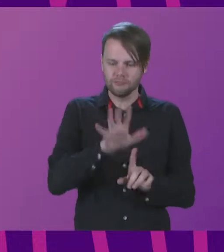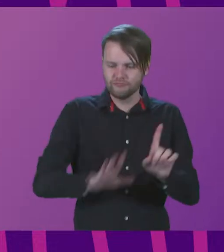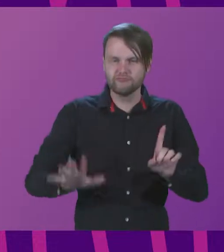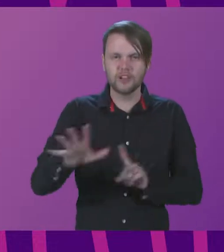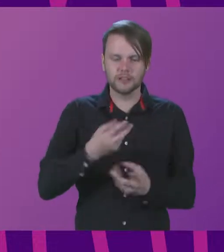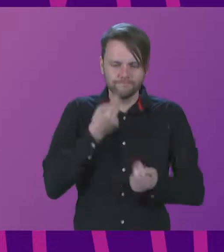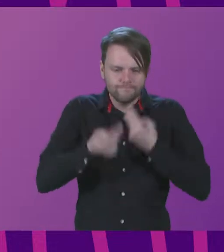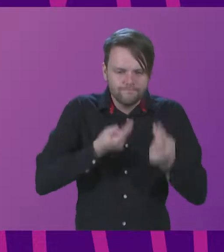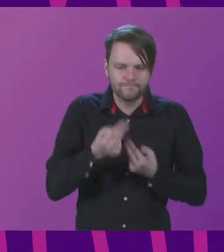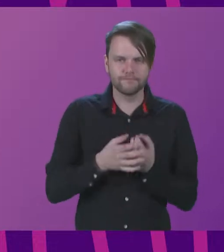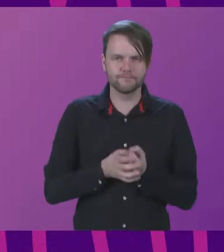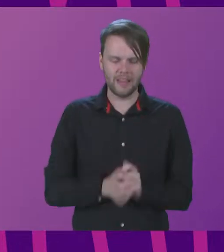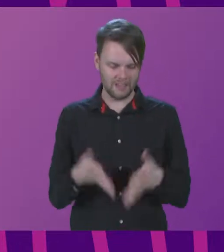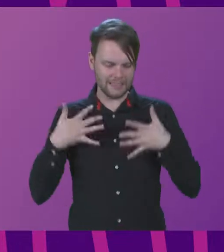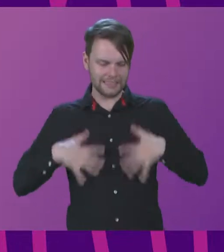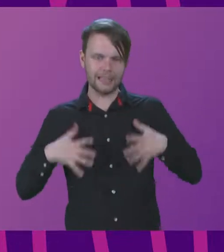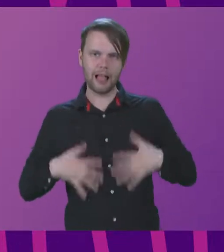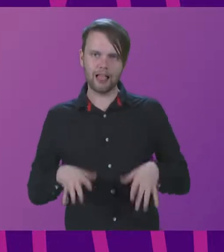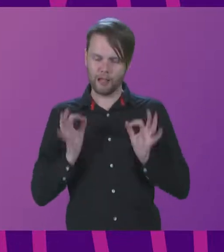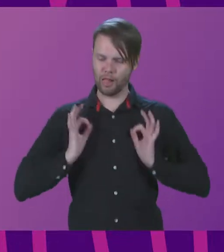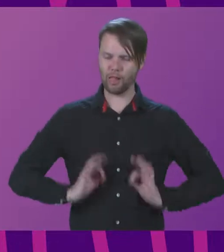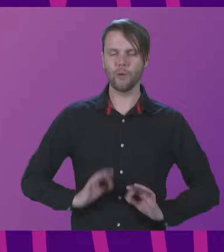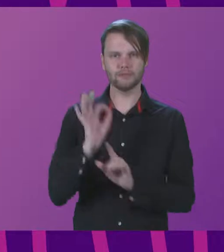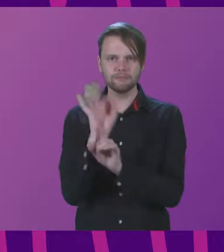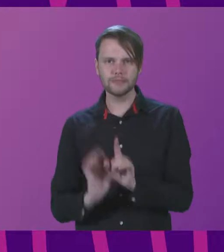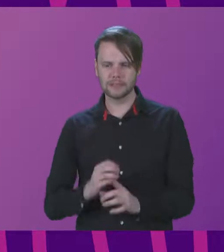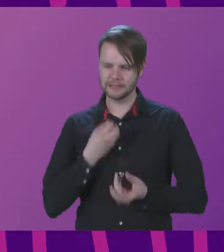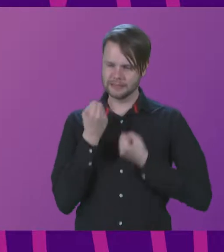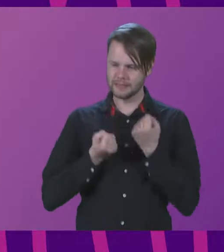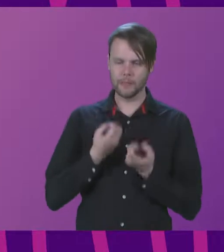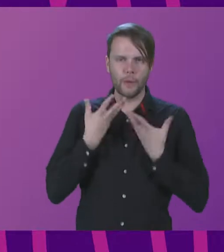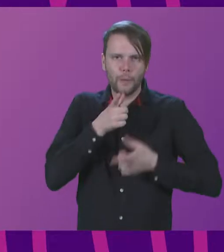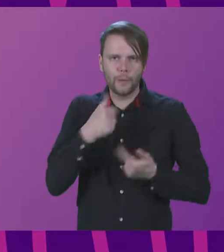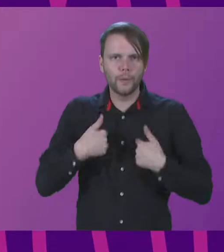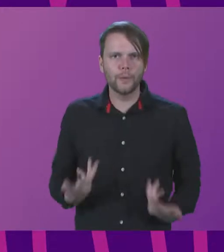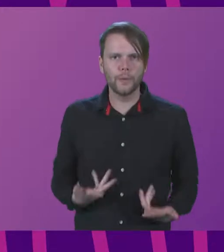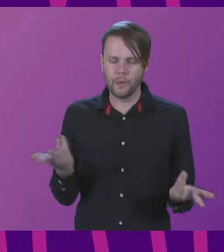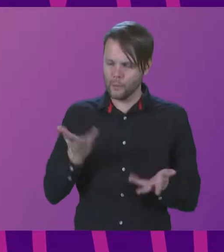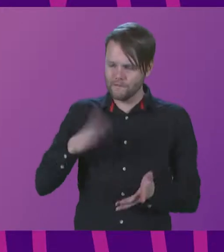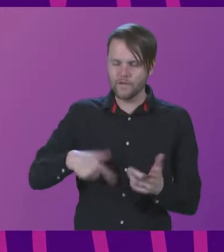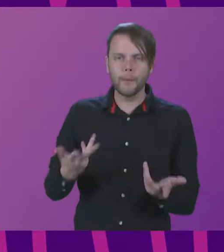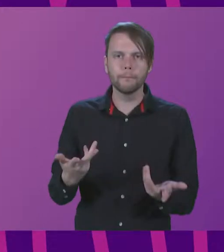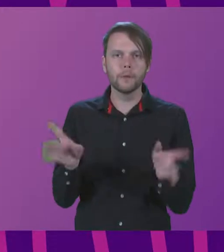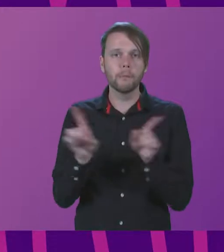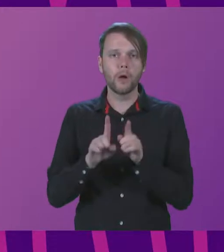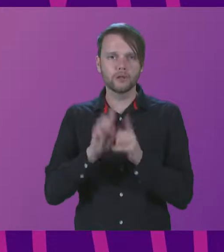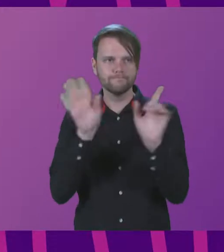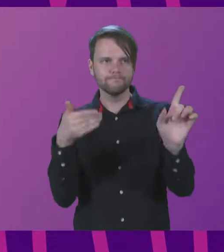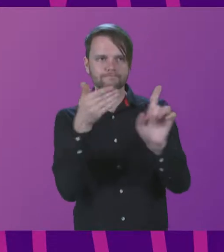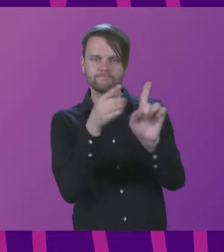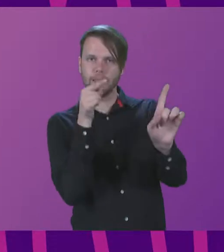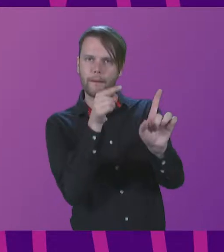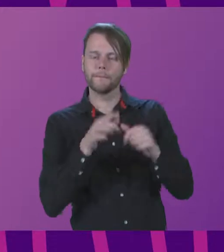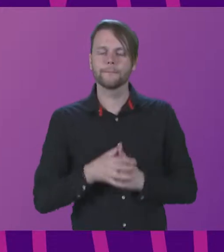Freedom has a style in the clothes we design to celebrate who we are, where we came from, but also where we want to go.